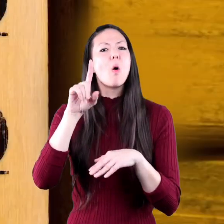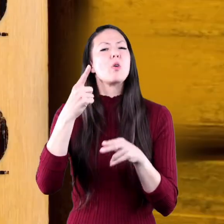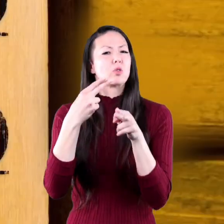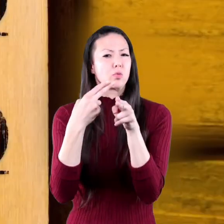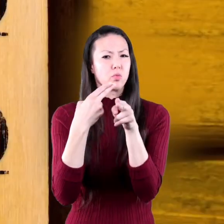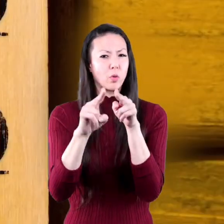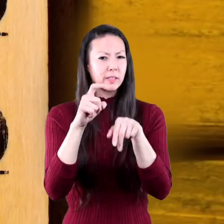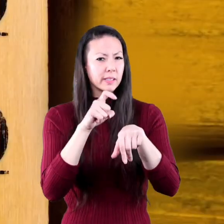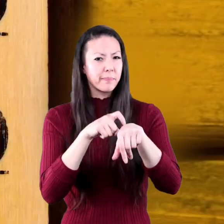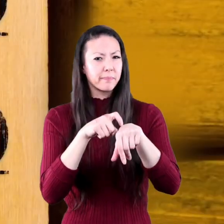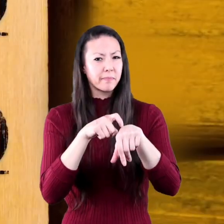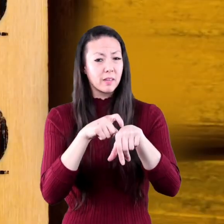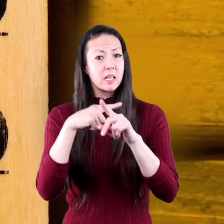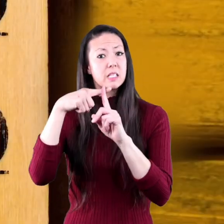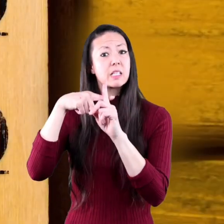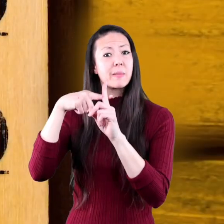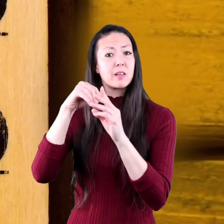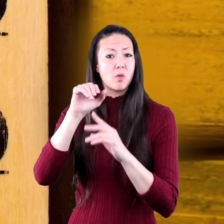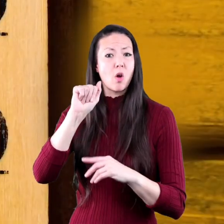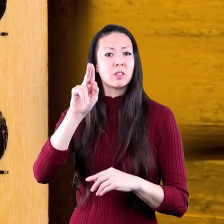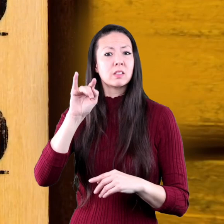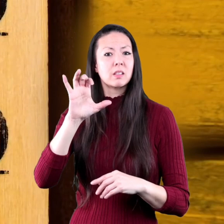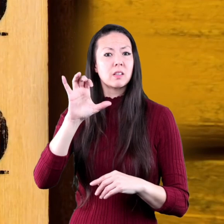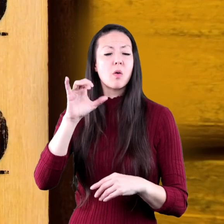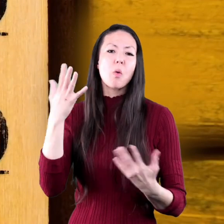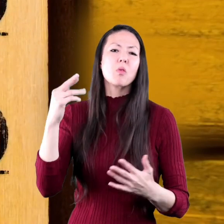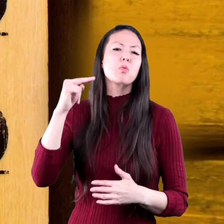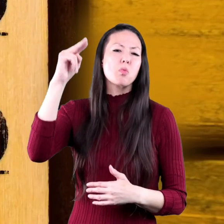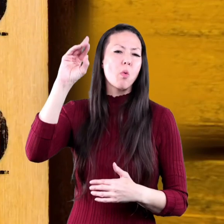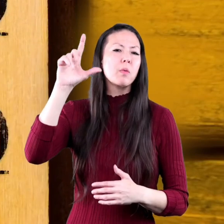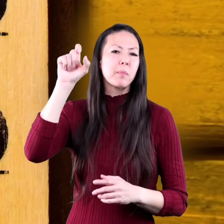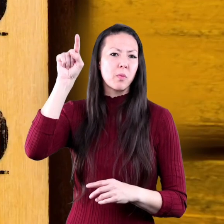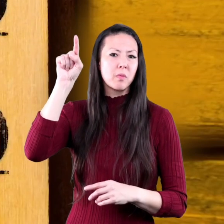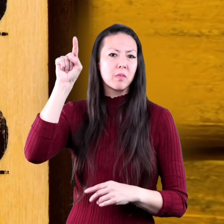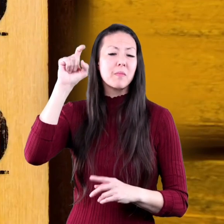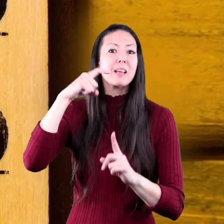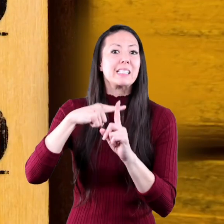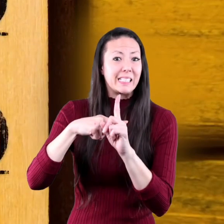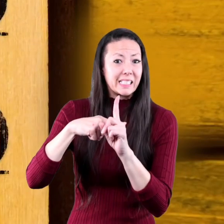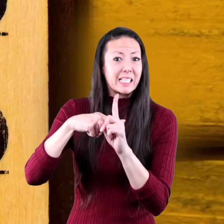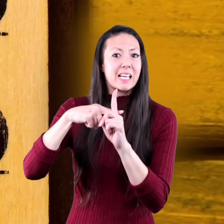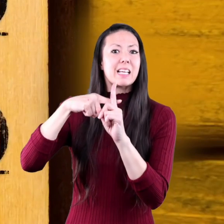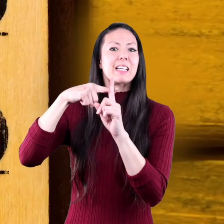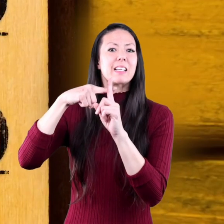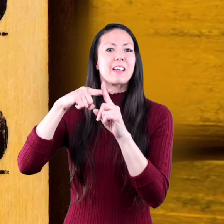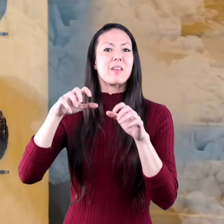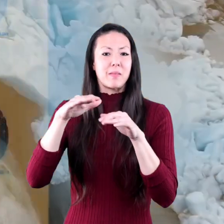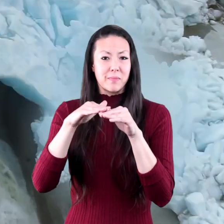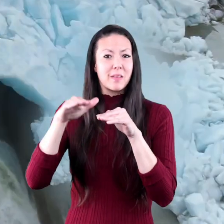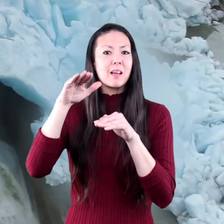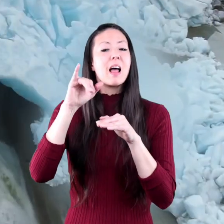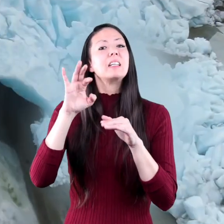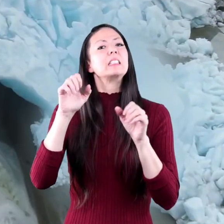for a short time, the temperatures in the Arctic or North Pole may rise above freezing and the ice can melt.